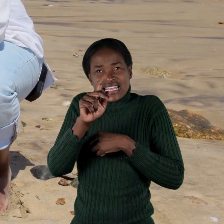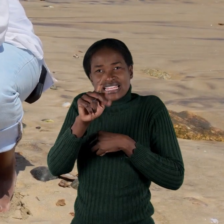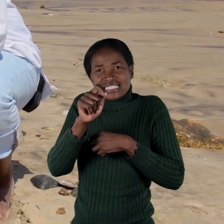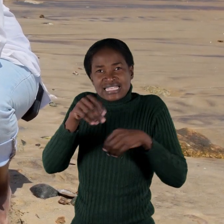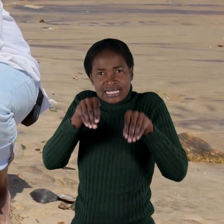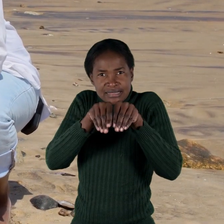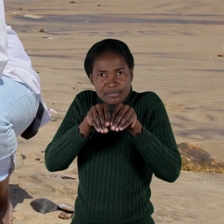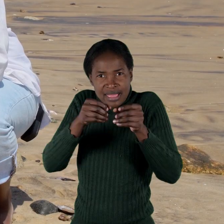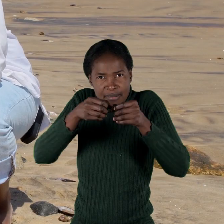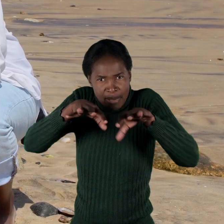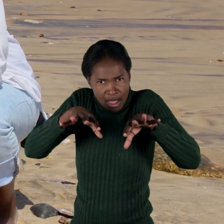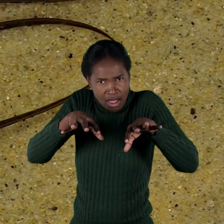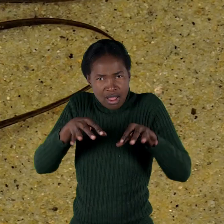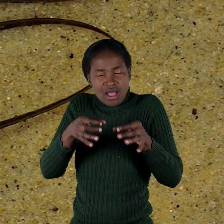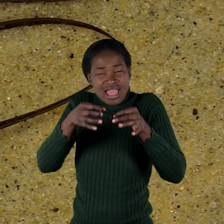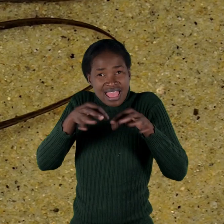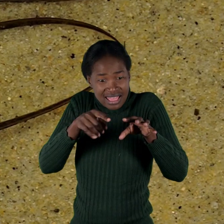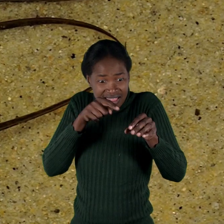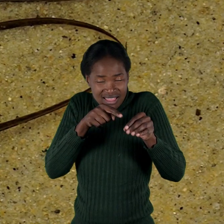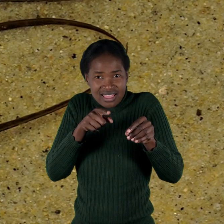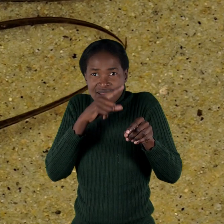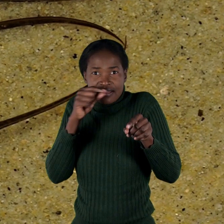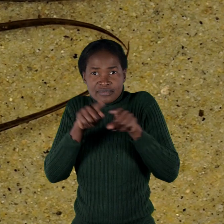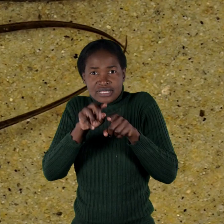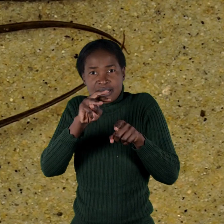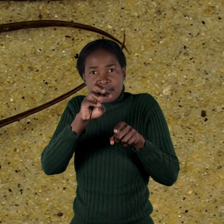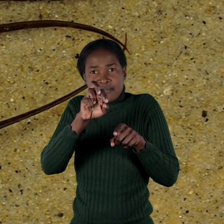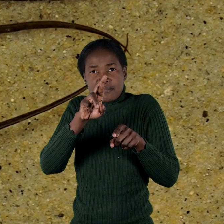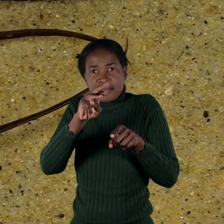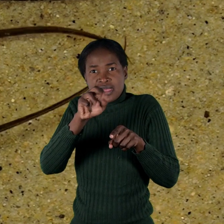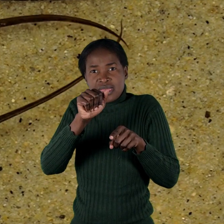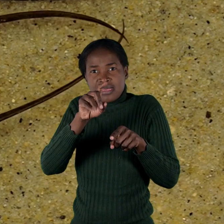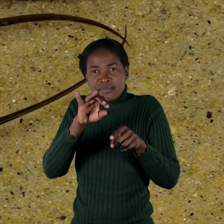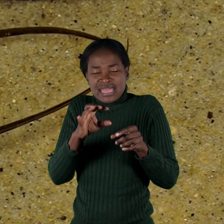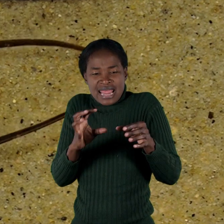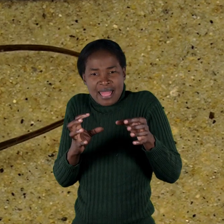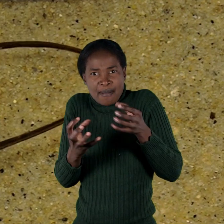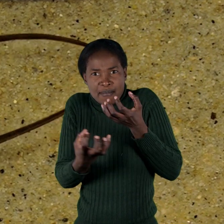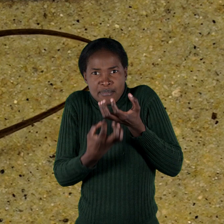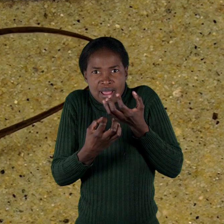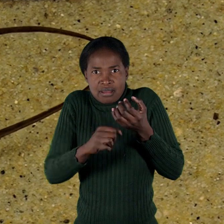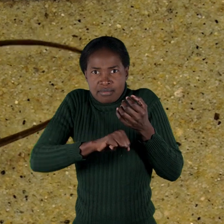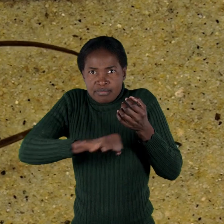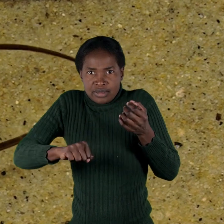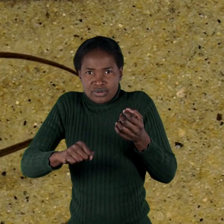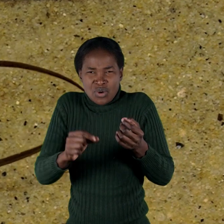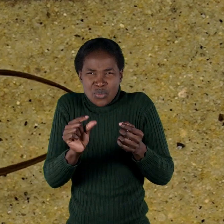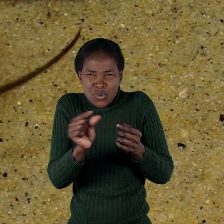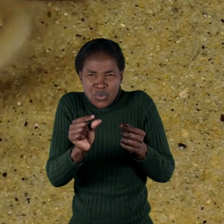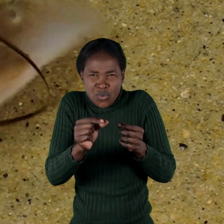cases, also known as mermaid purses, which they attach to the seabed. The little ones develop within these egg